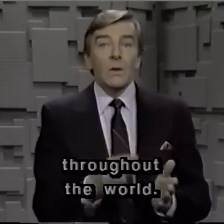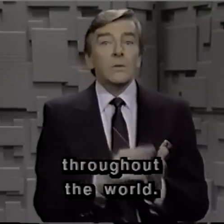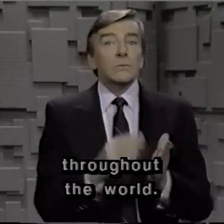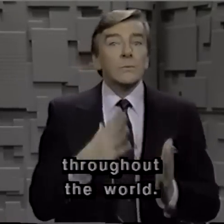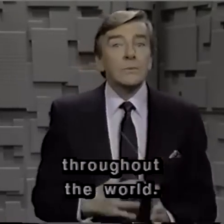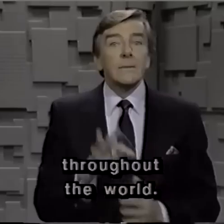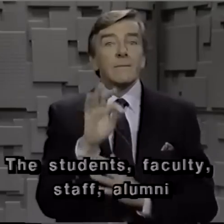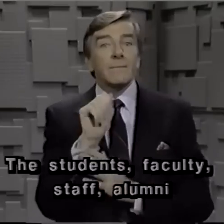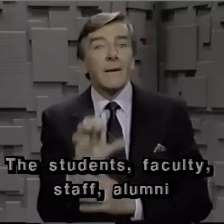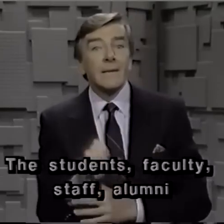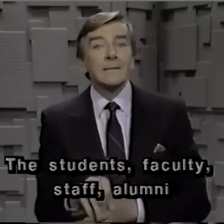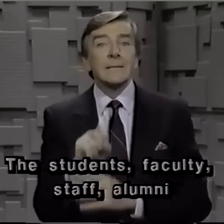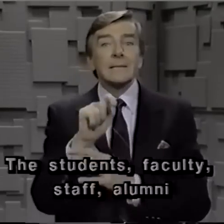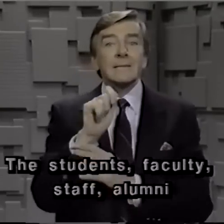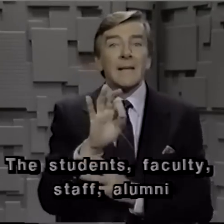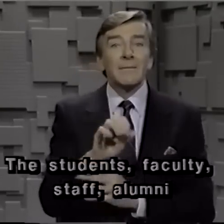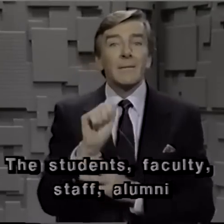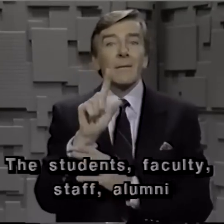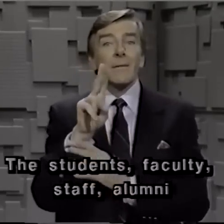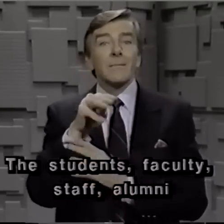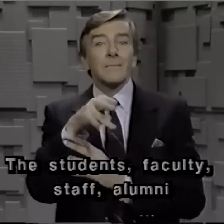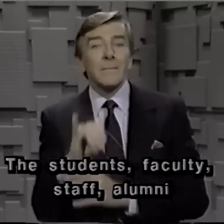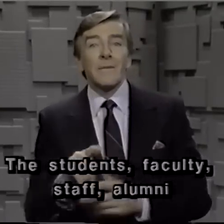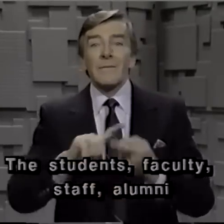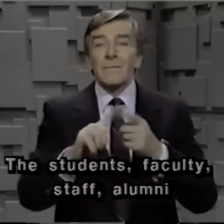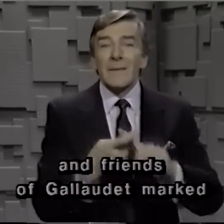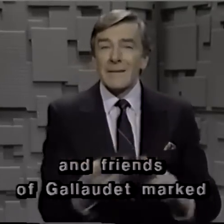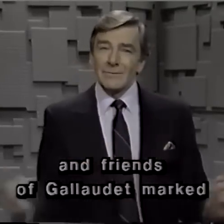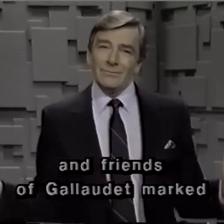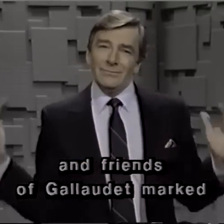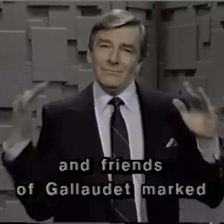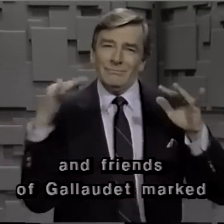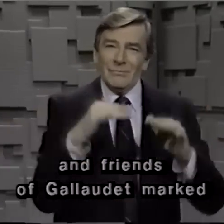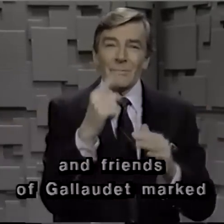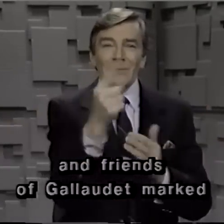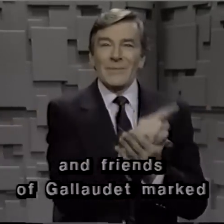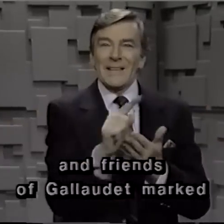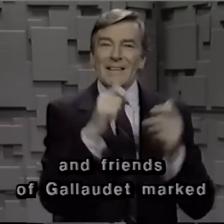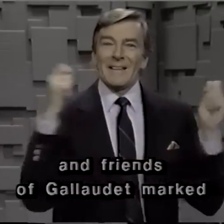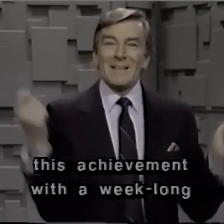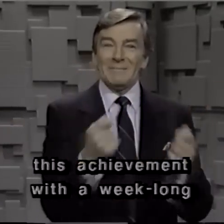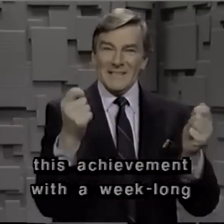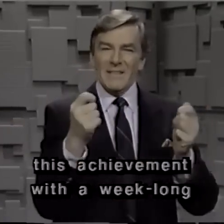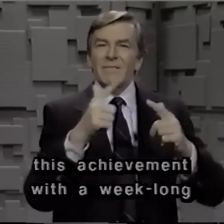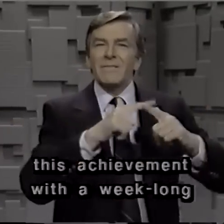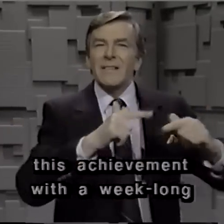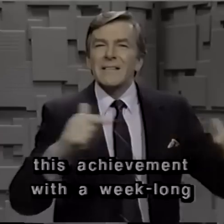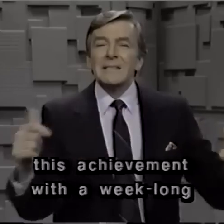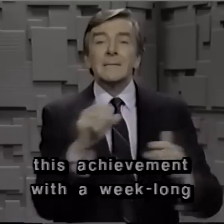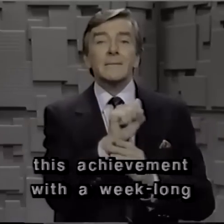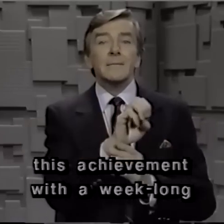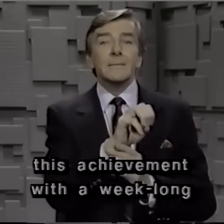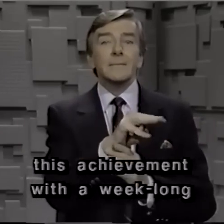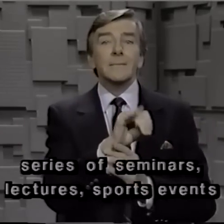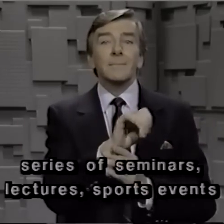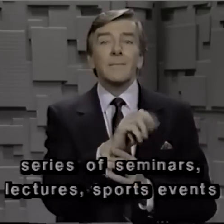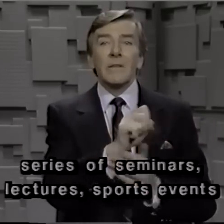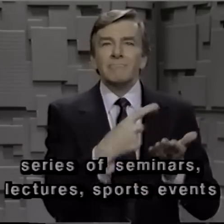The students, faculty, staff, alumni, and friends of Gallaudet marked this achievement with a week-long series of